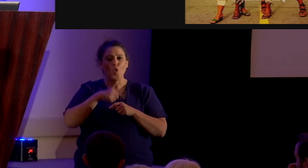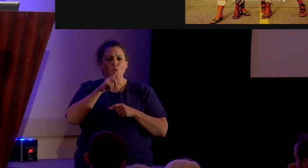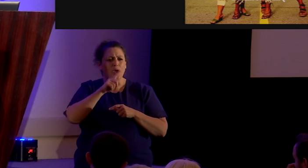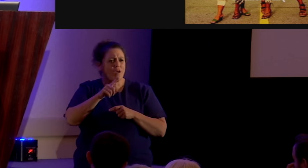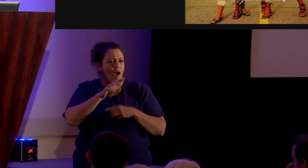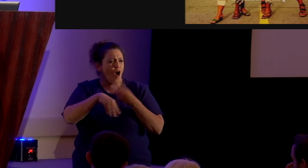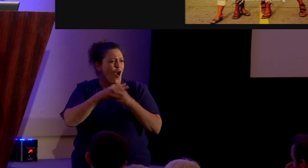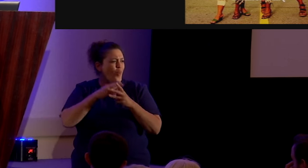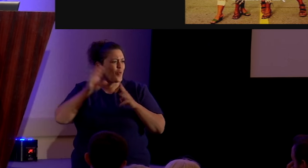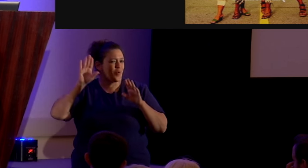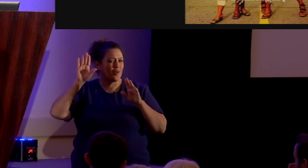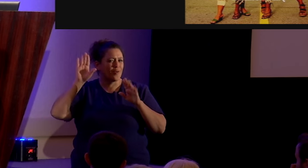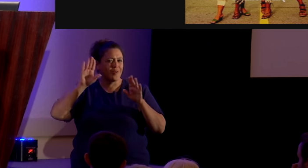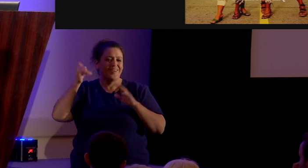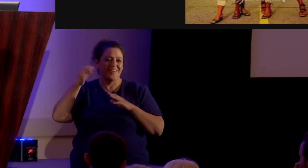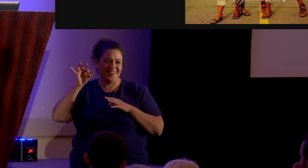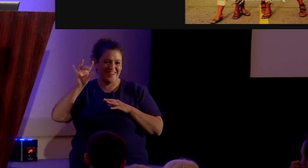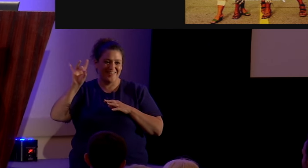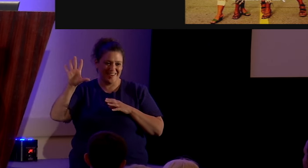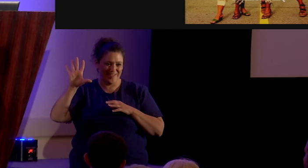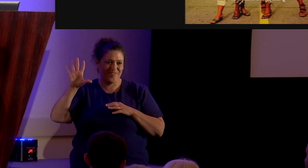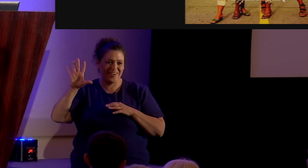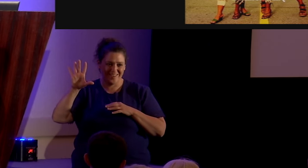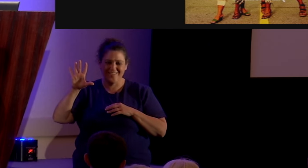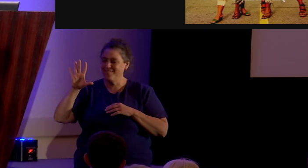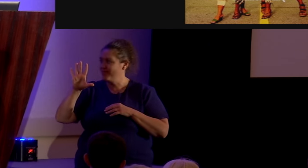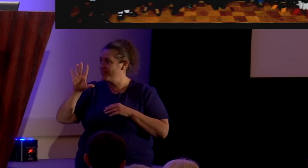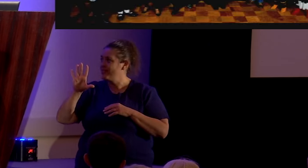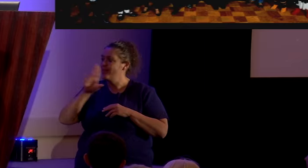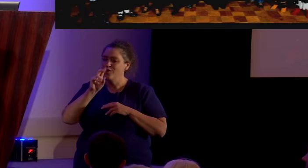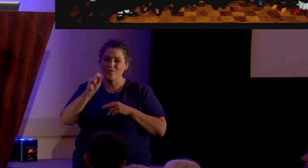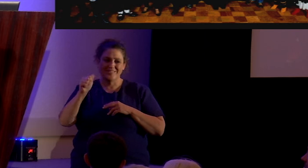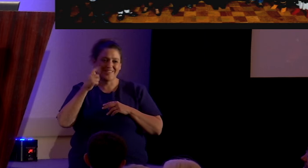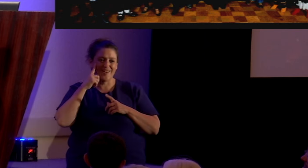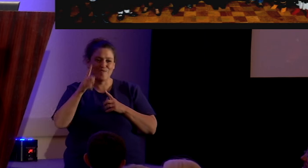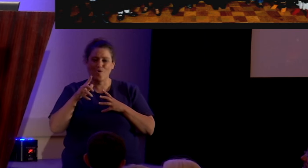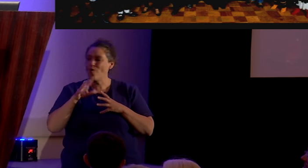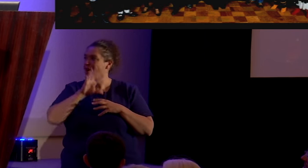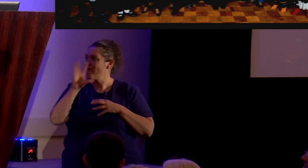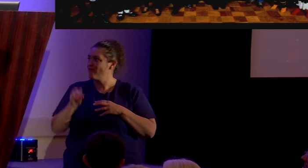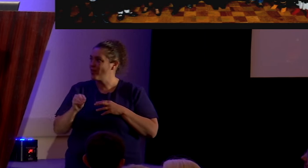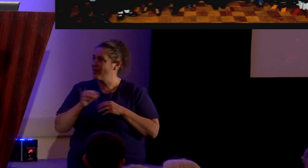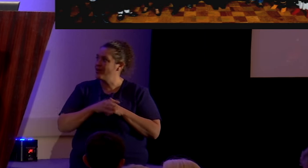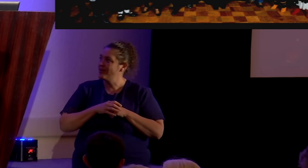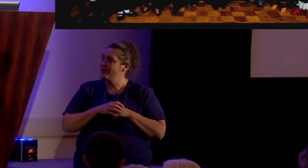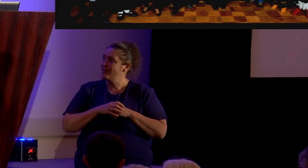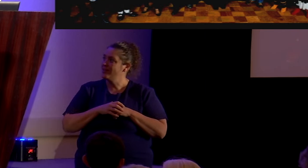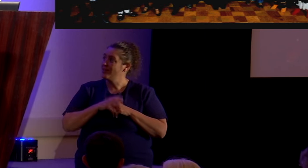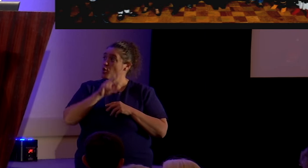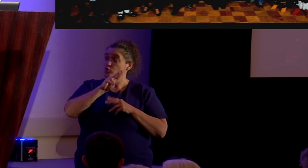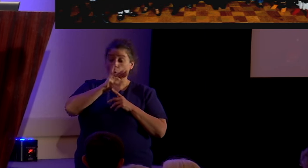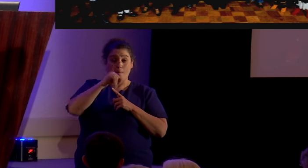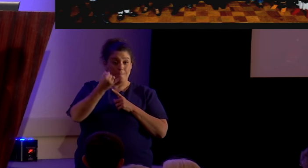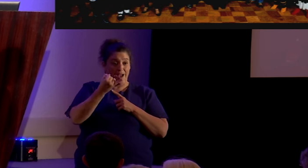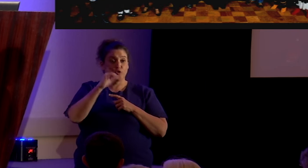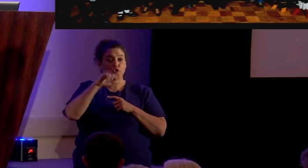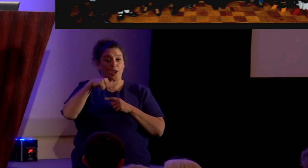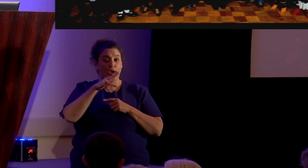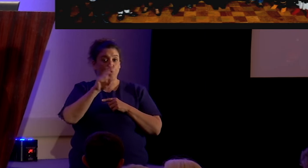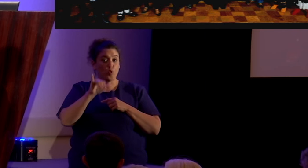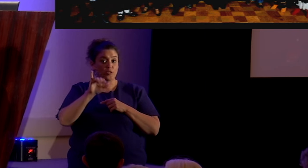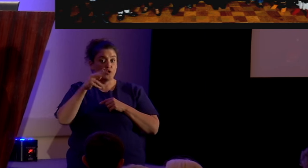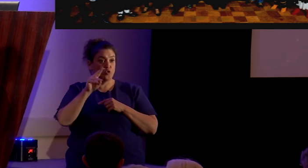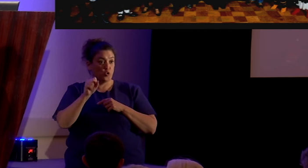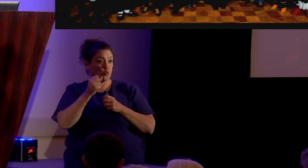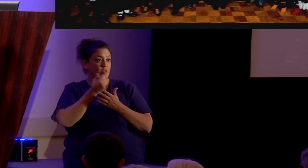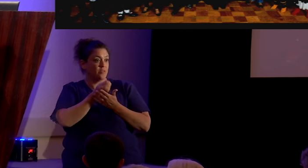1985? The anthem for USA for Africa? What happened was, is that Michael Jackson, Quincy Jones, and several